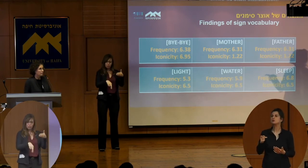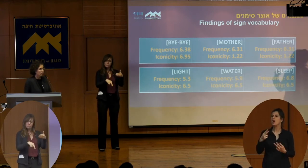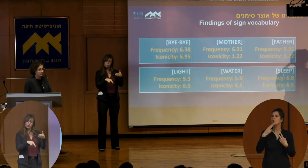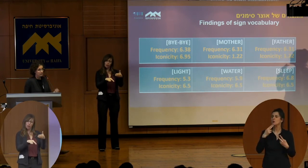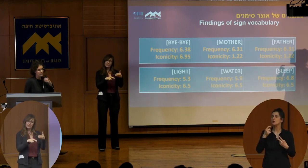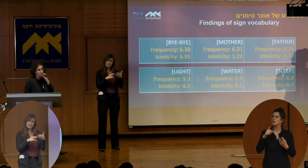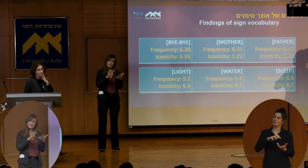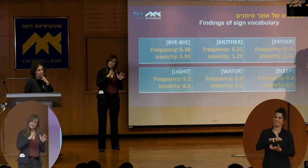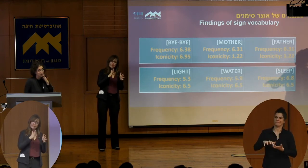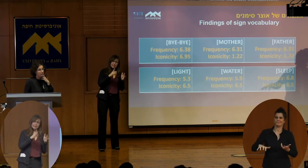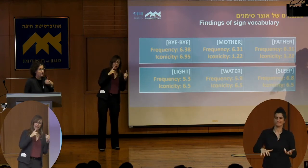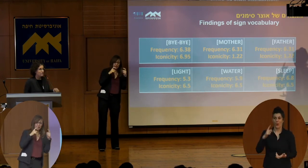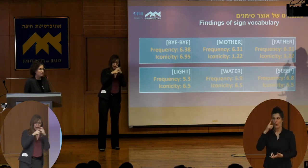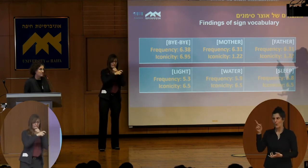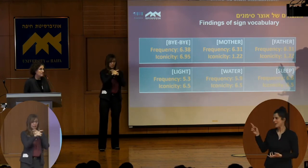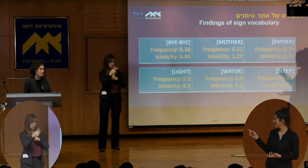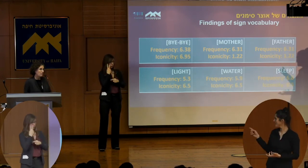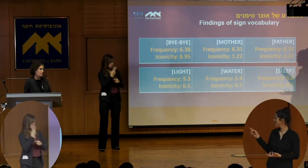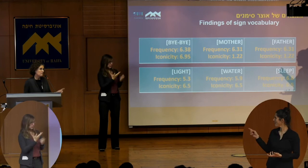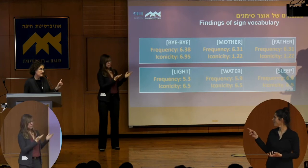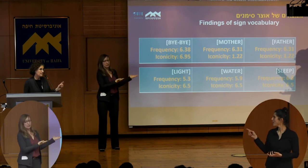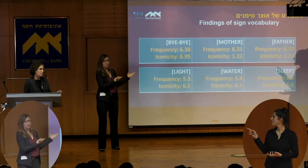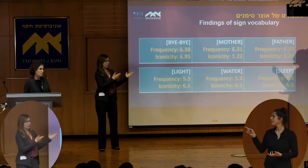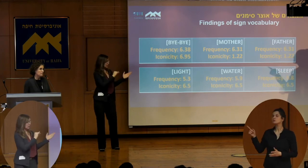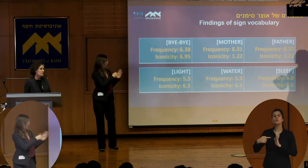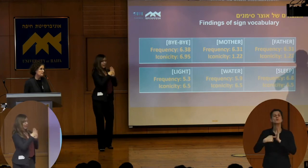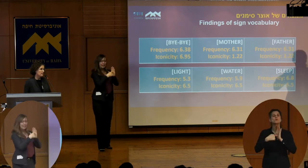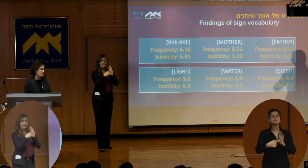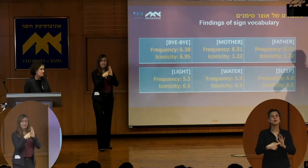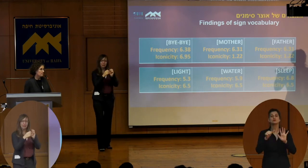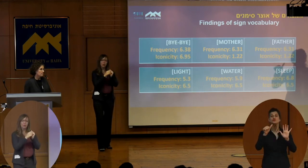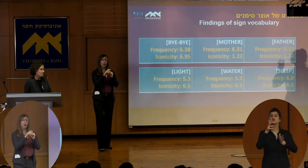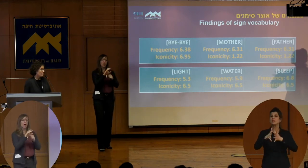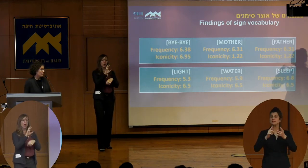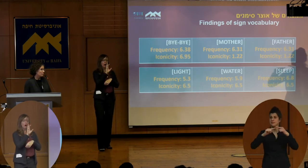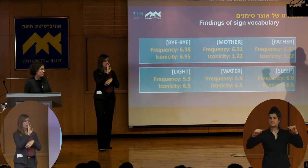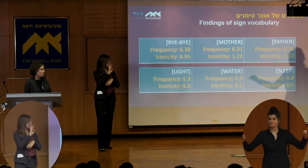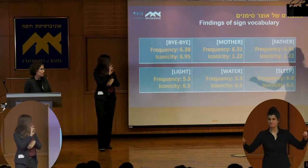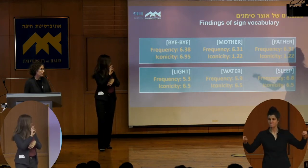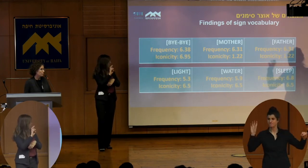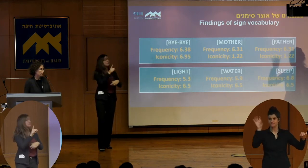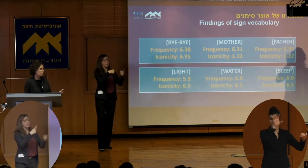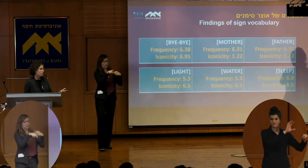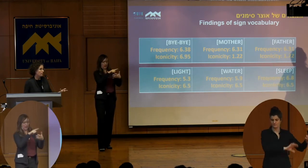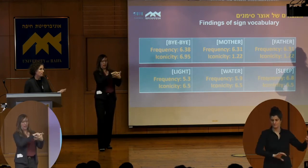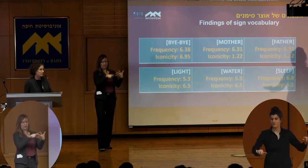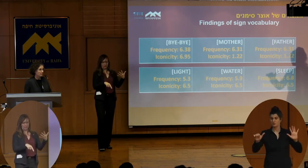bit complex. As you see, this is an example of six signs that children used in their early